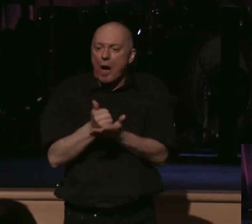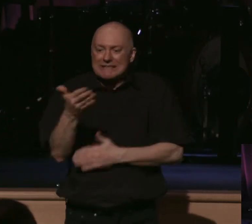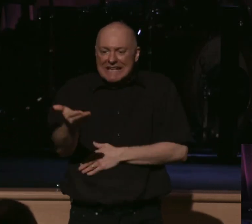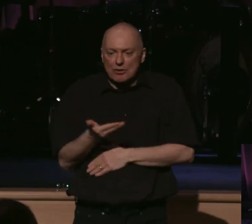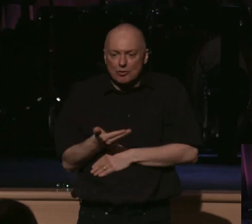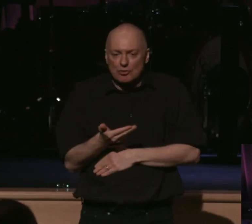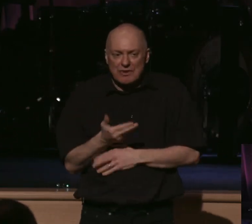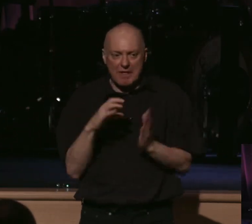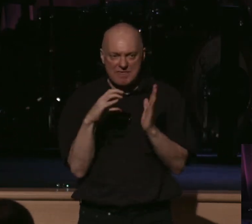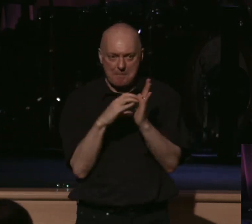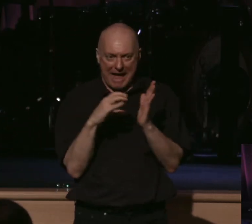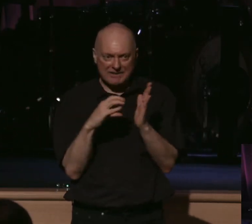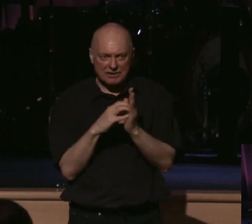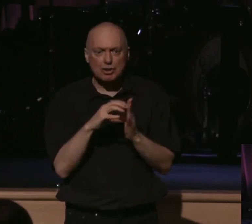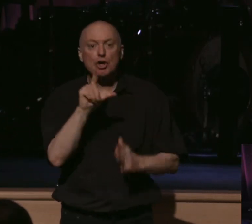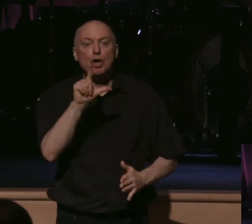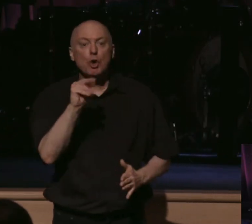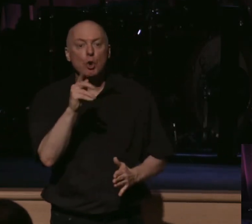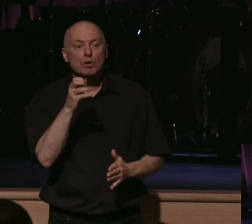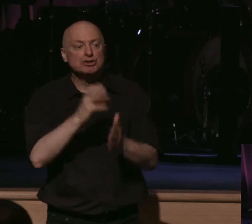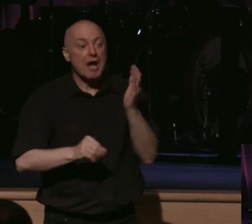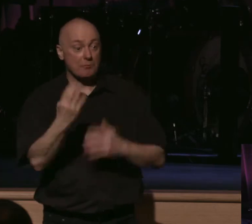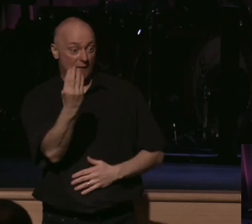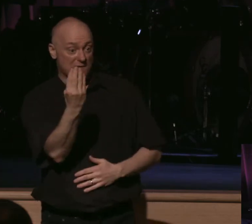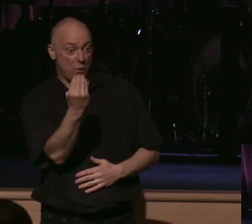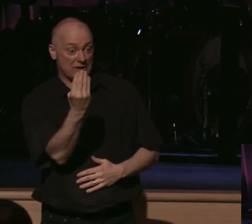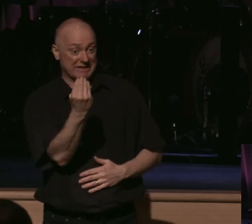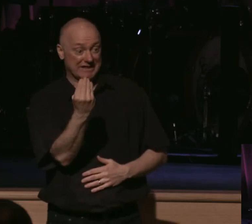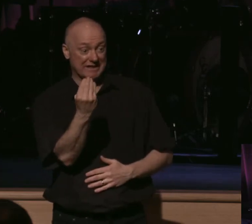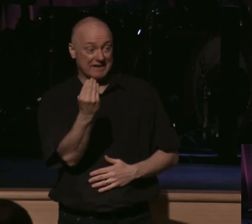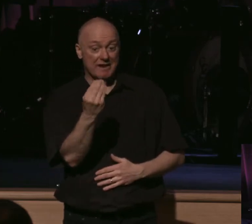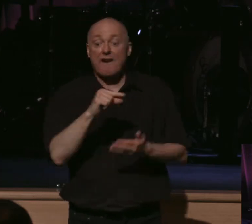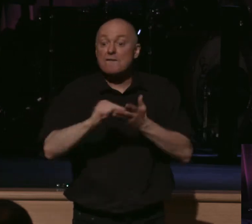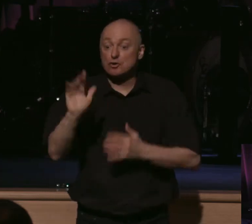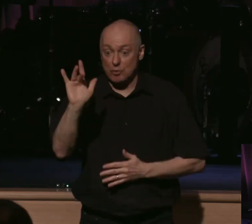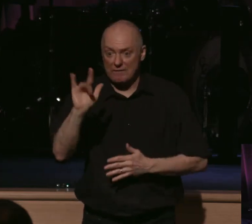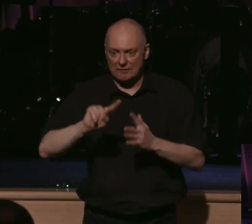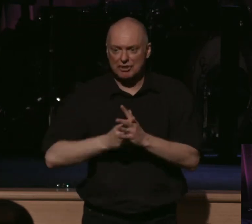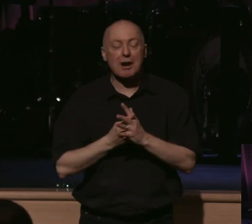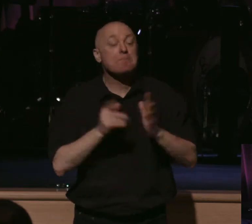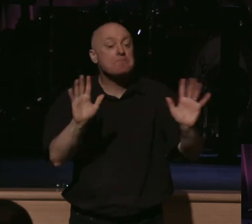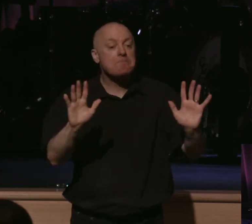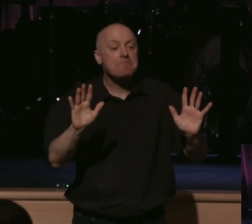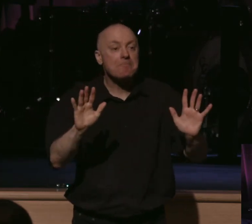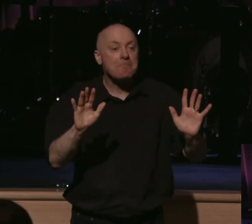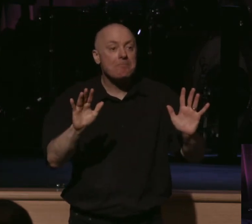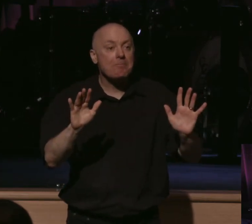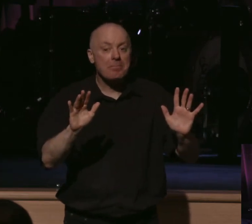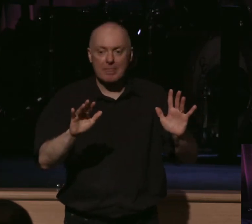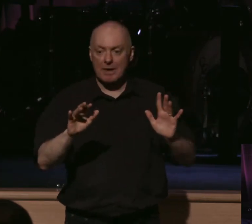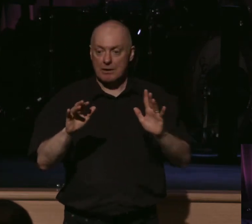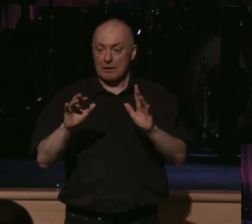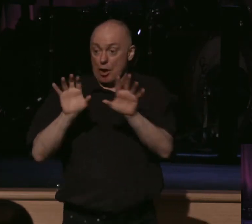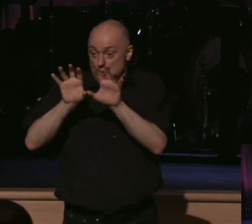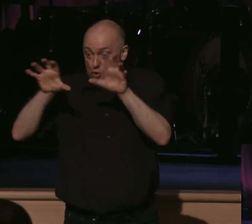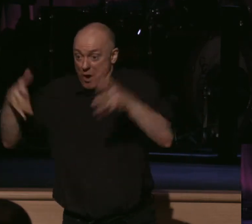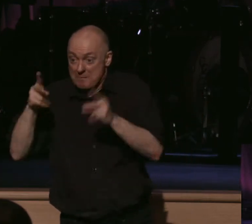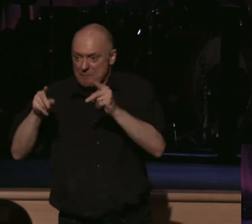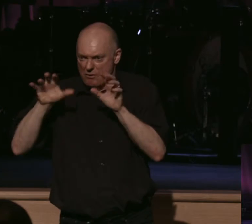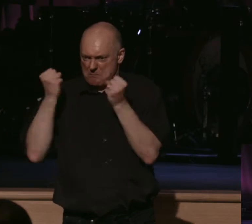passage and theme today. Luke 14, verse 25, says this. Now, great crowds accompanied him,